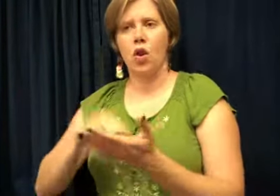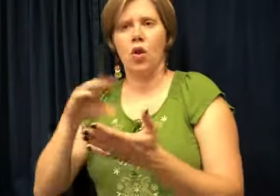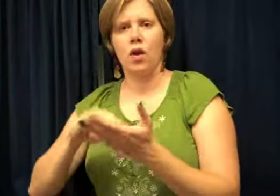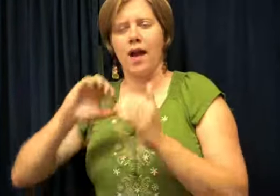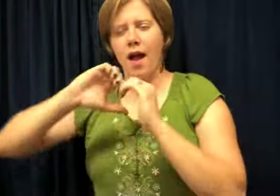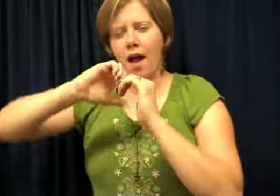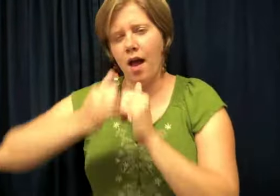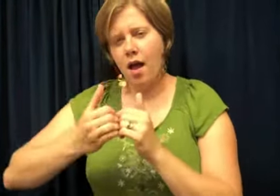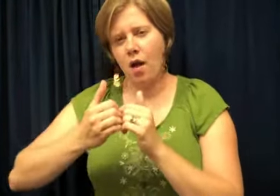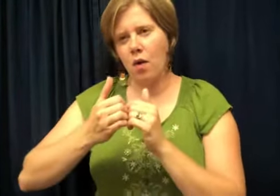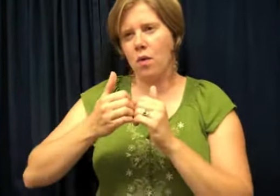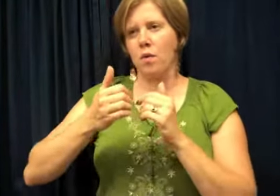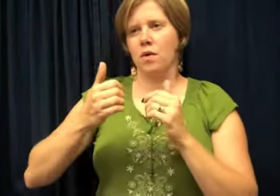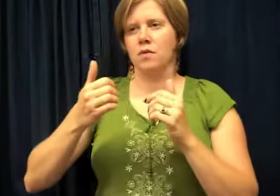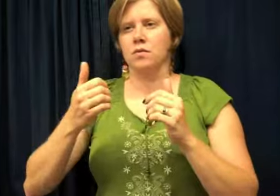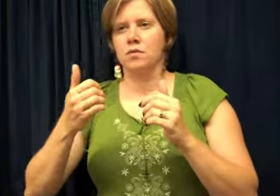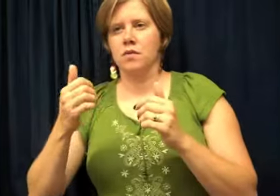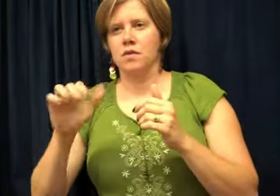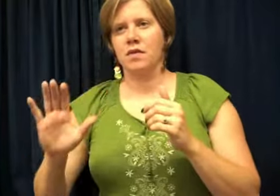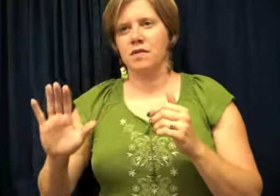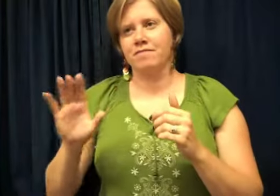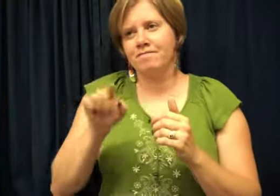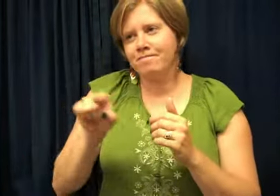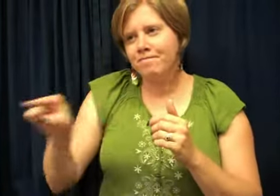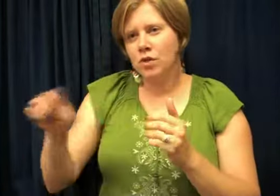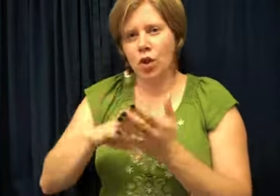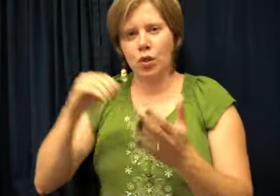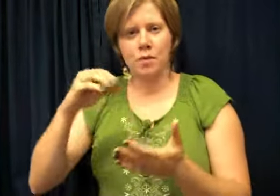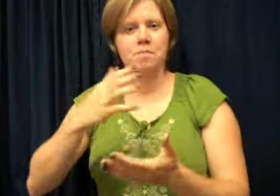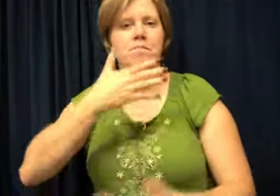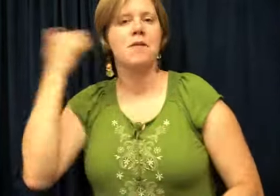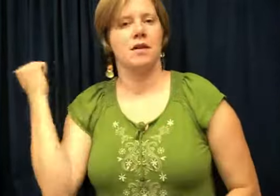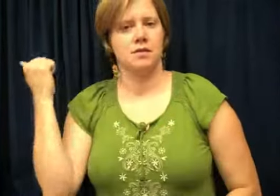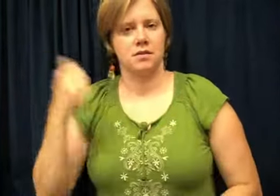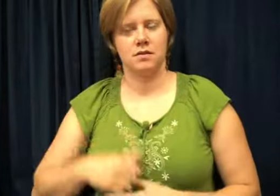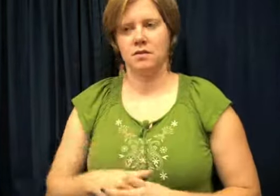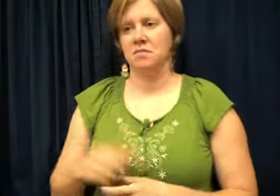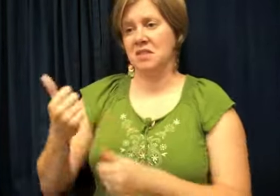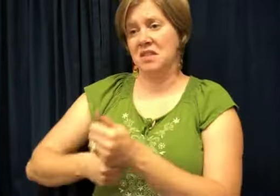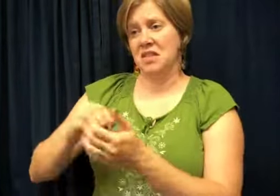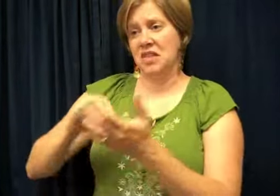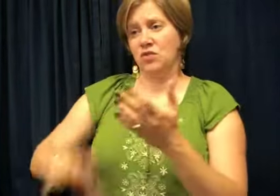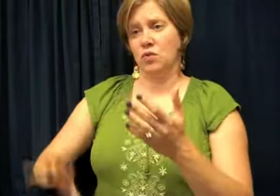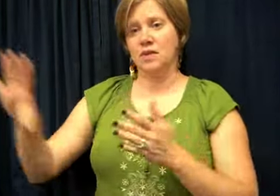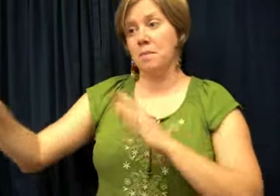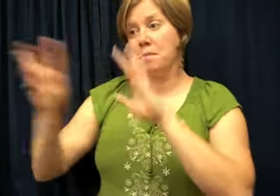Also, students are learning how they learn the best way. And each student is